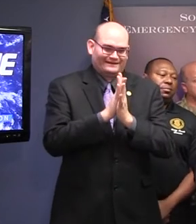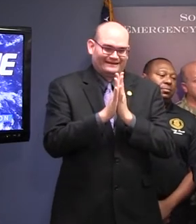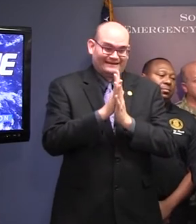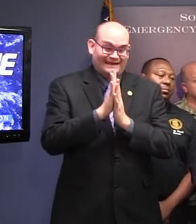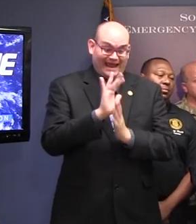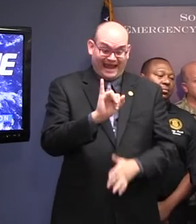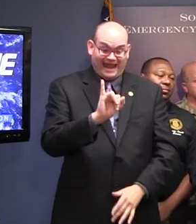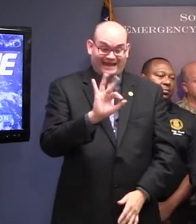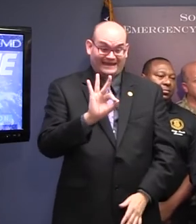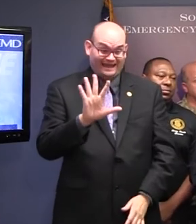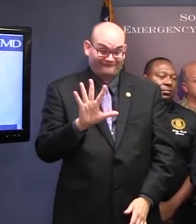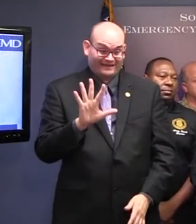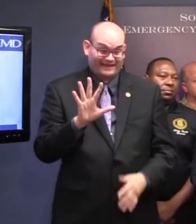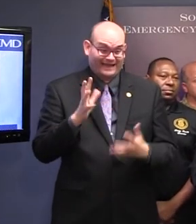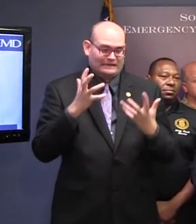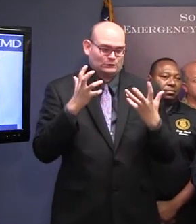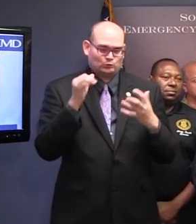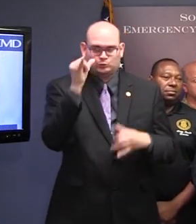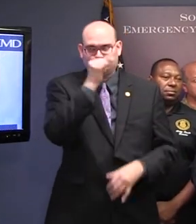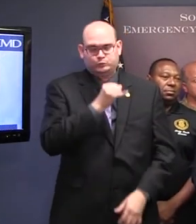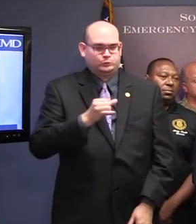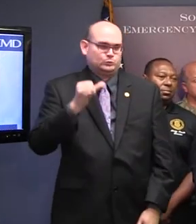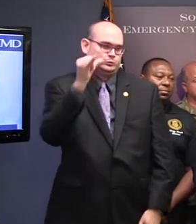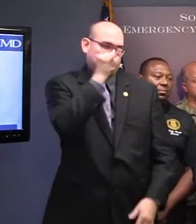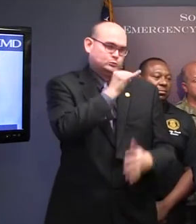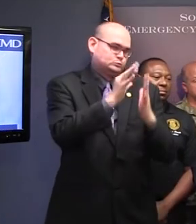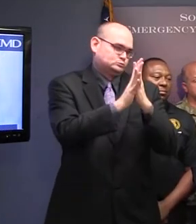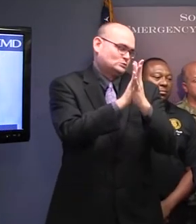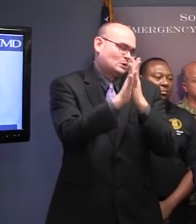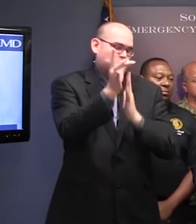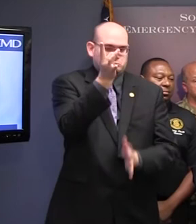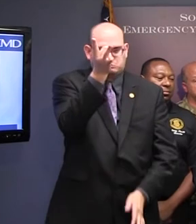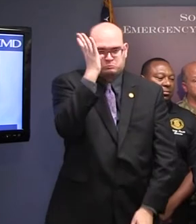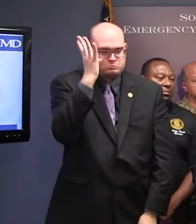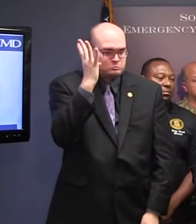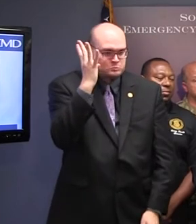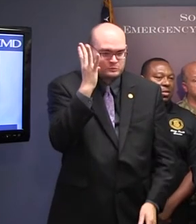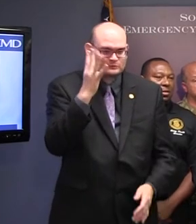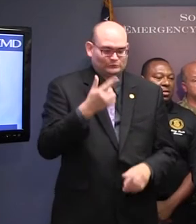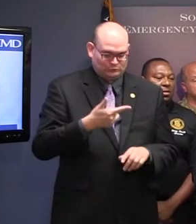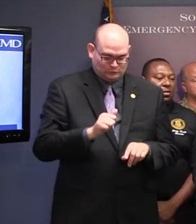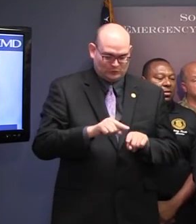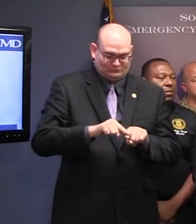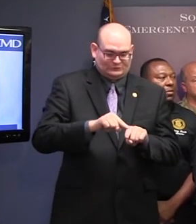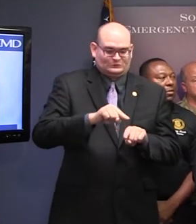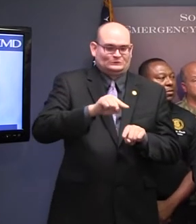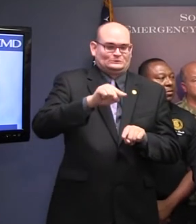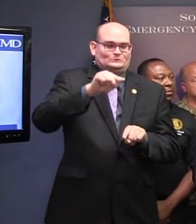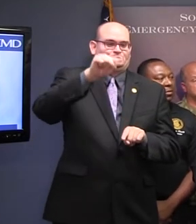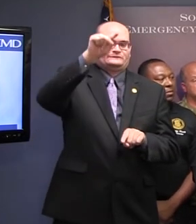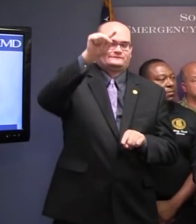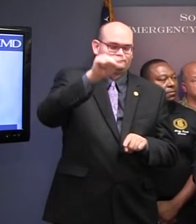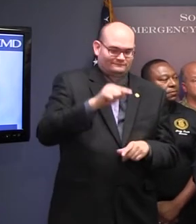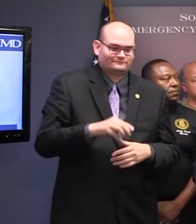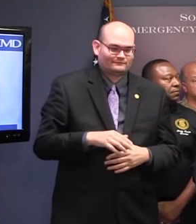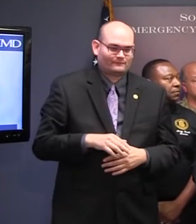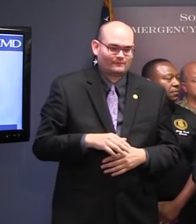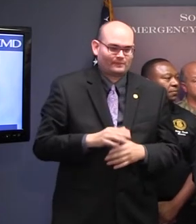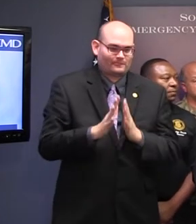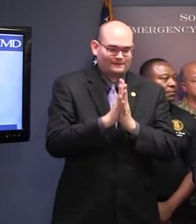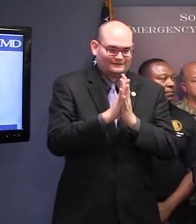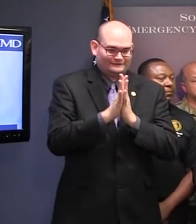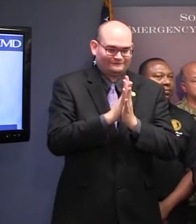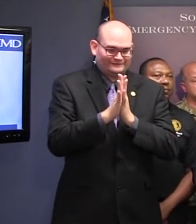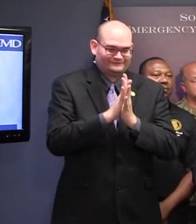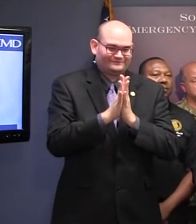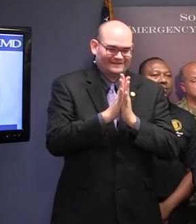that section of interstate coming out of the Georgia area. Our travel speeds on I-95 near the Georgia border are somewhere in